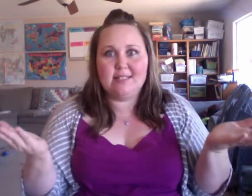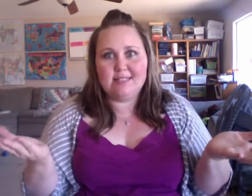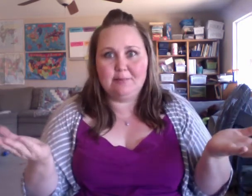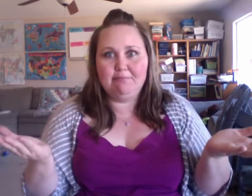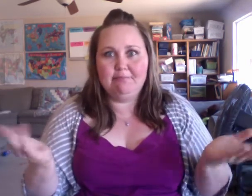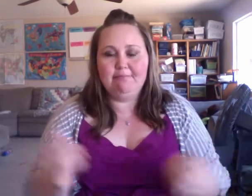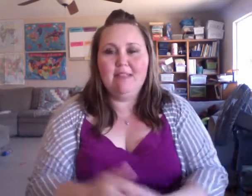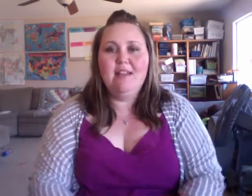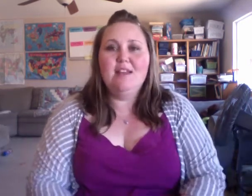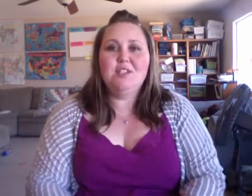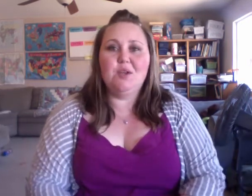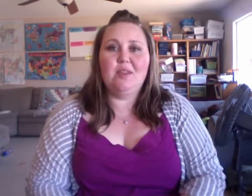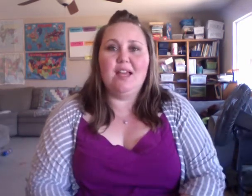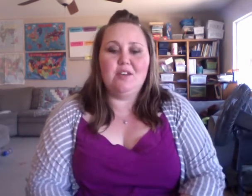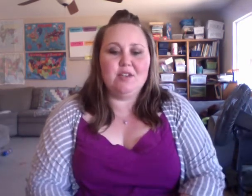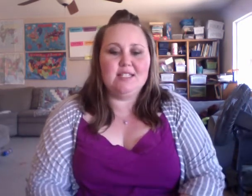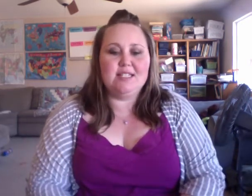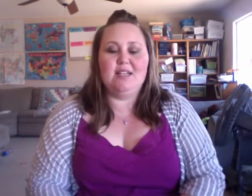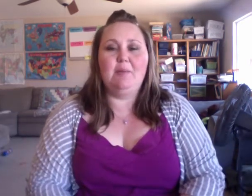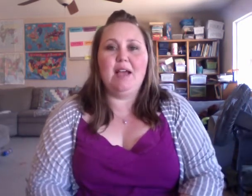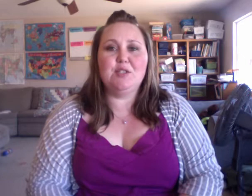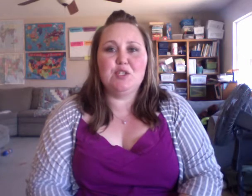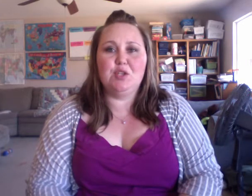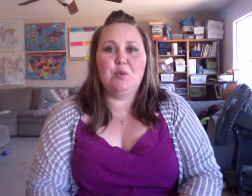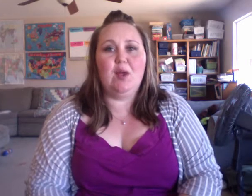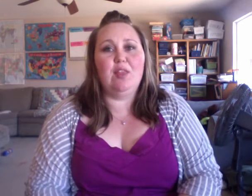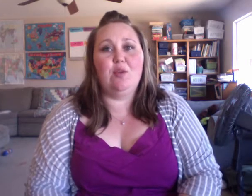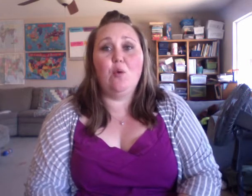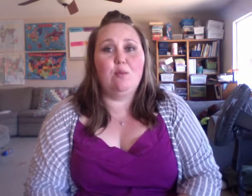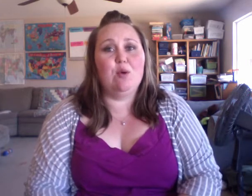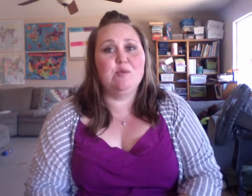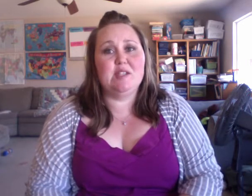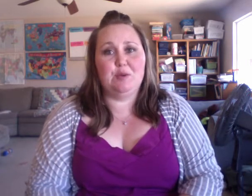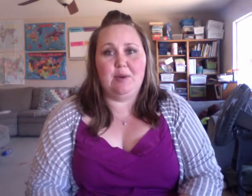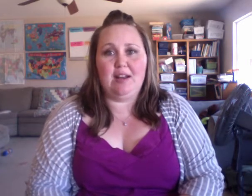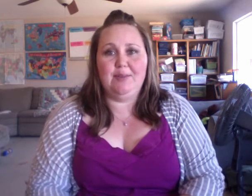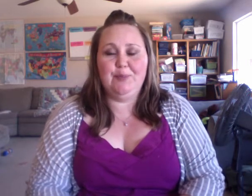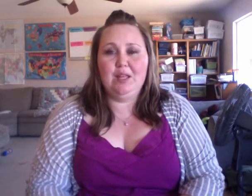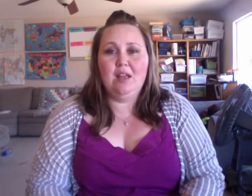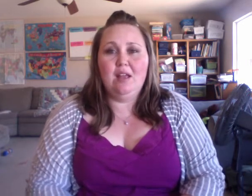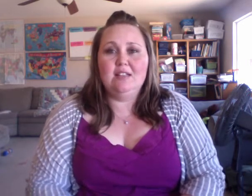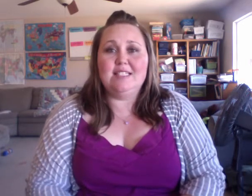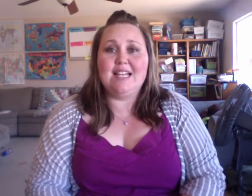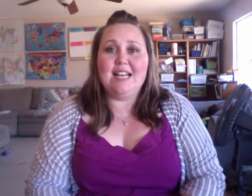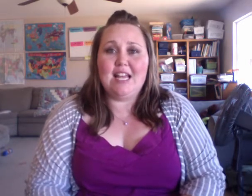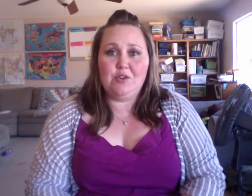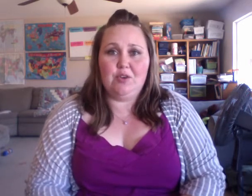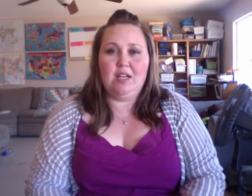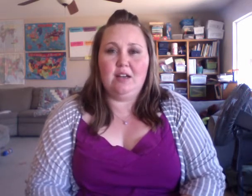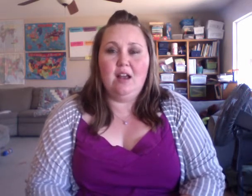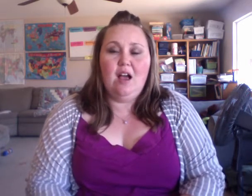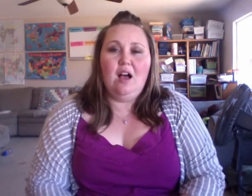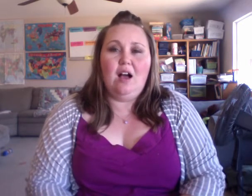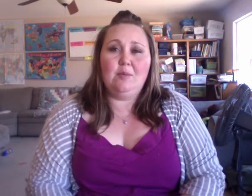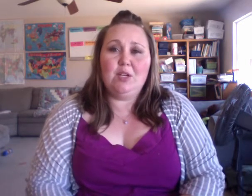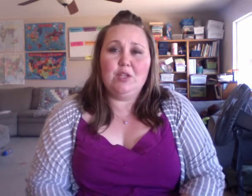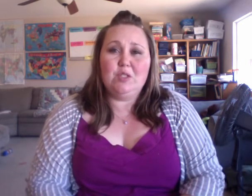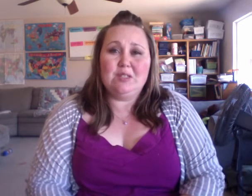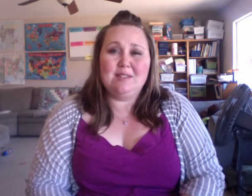system. So the endocrine system has to do with the hormones in your body. To sign endocrine, I'm going to use some